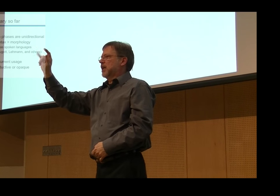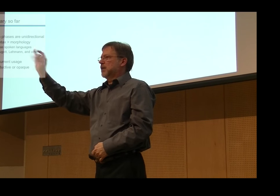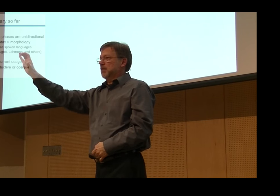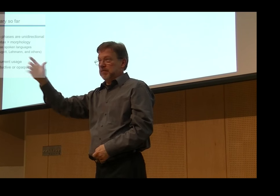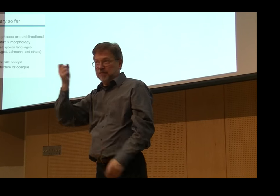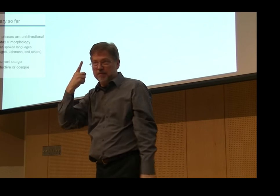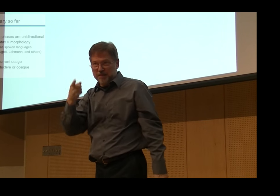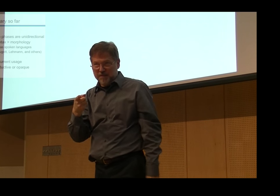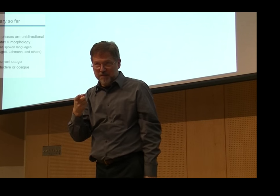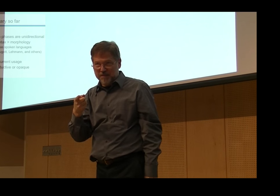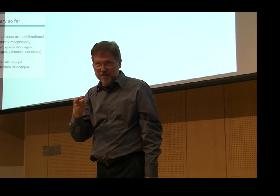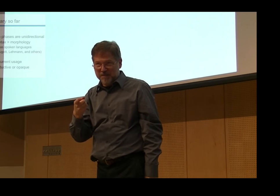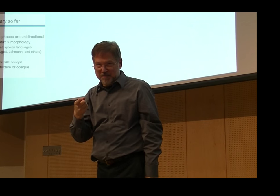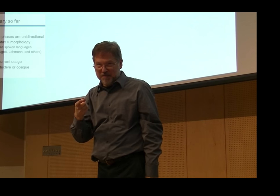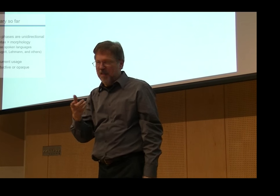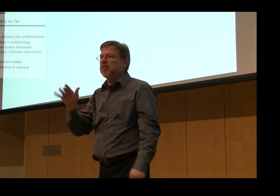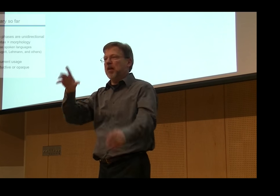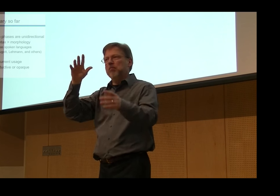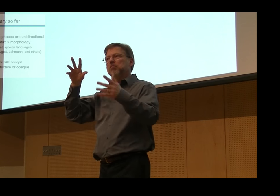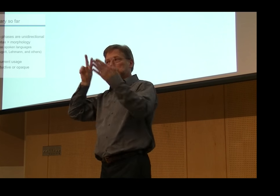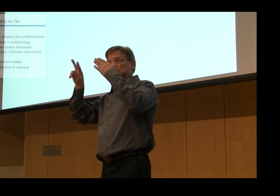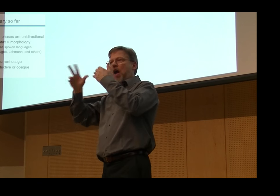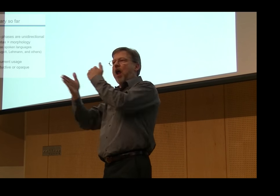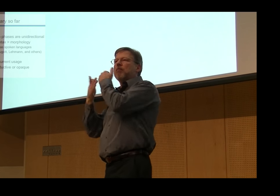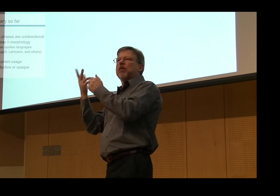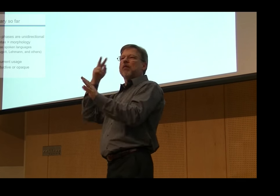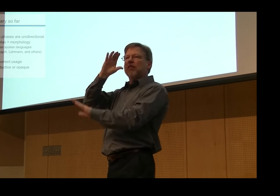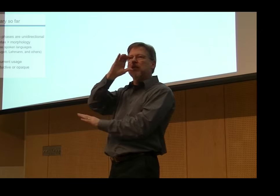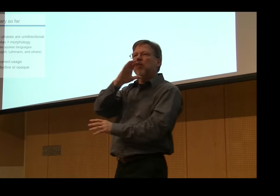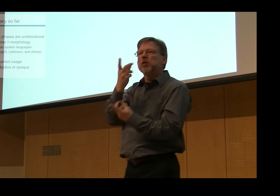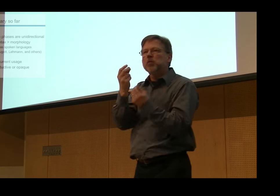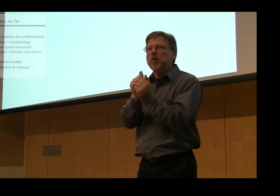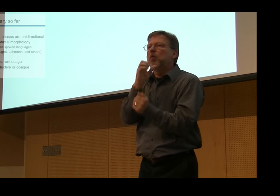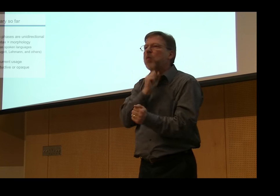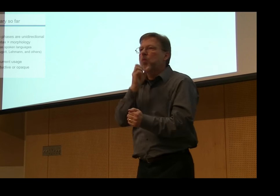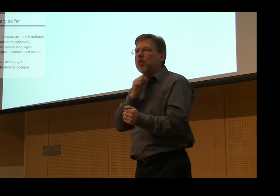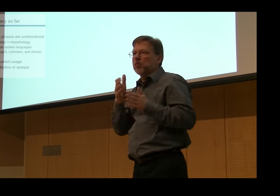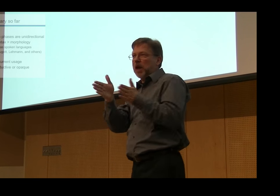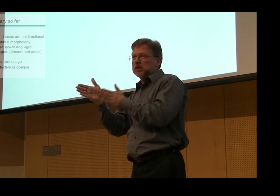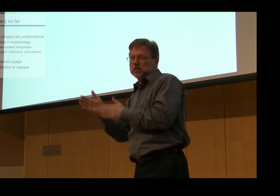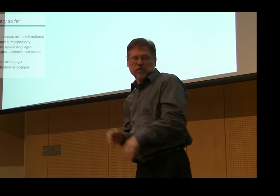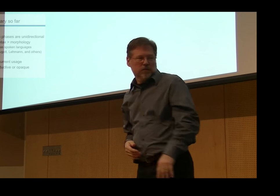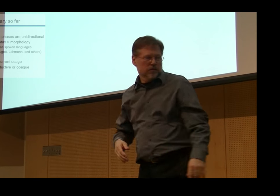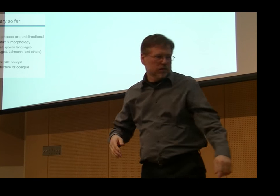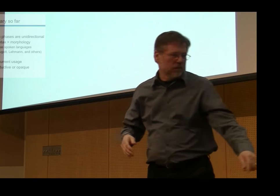Many natural processes conspire to create the difference or change in grammar over